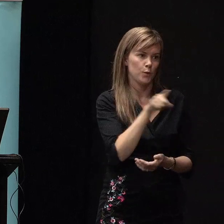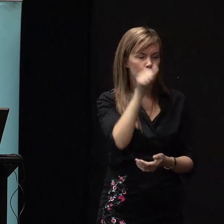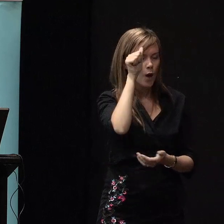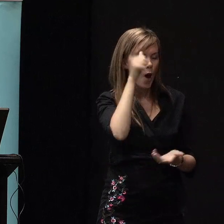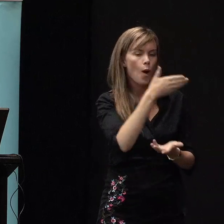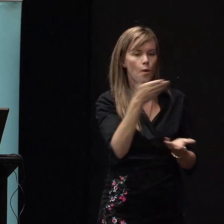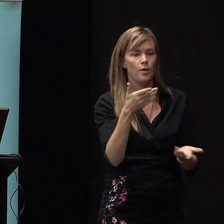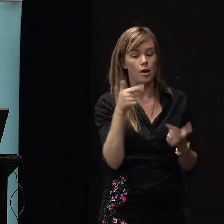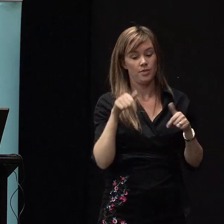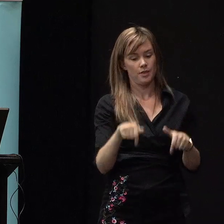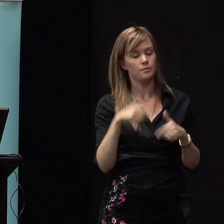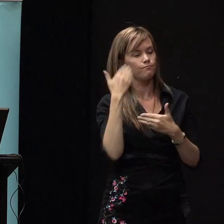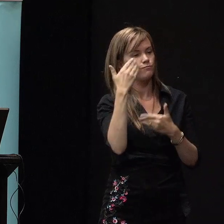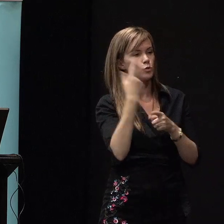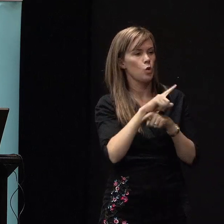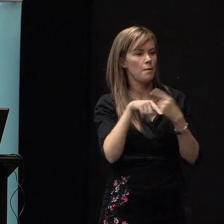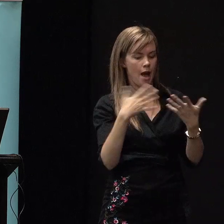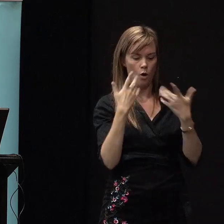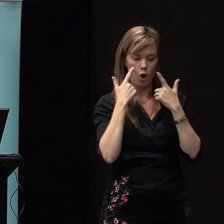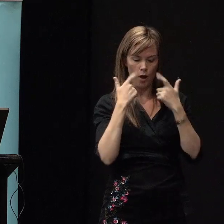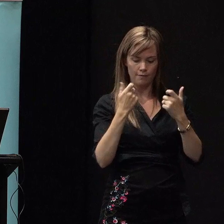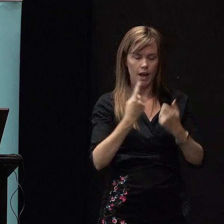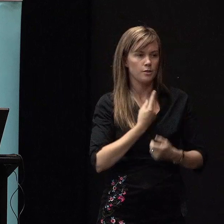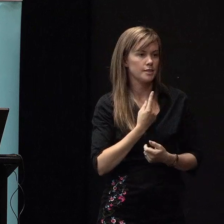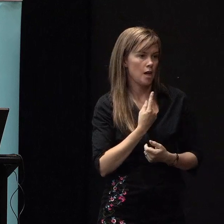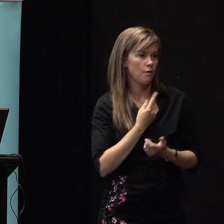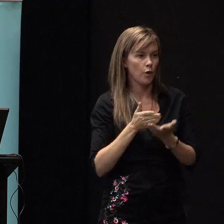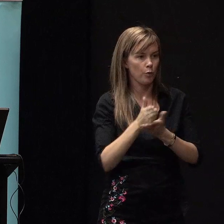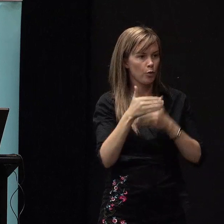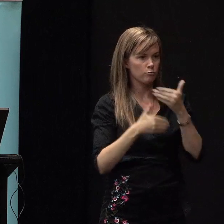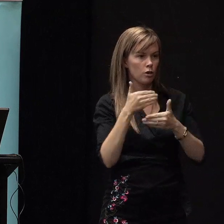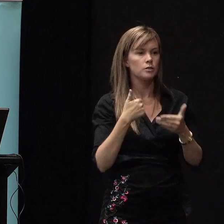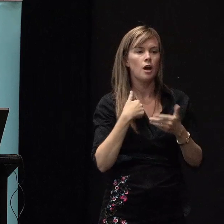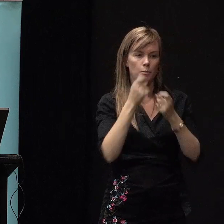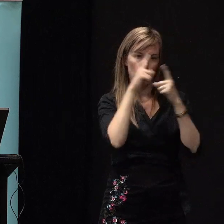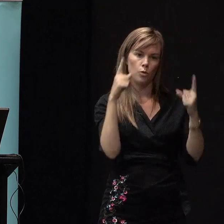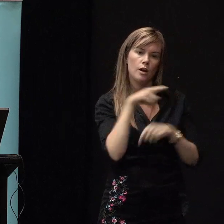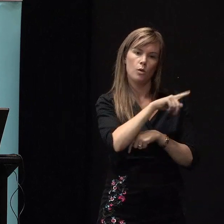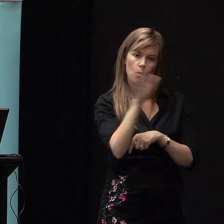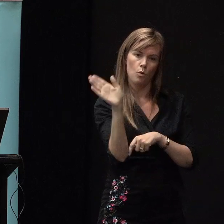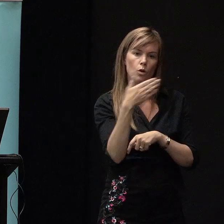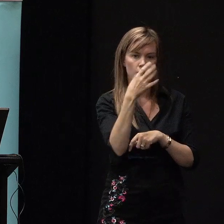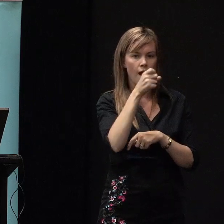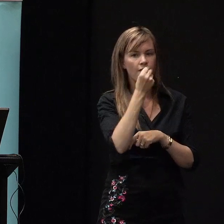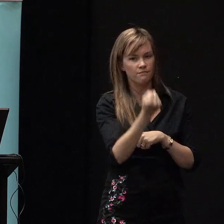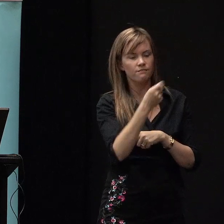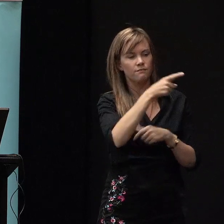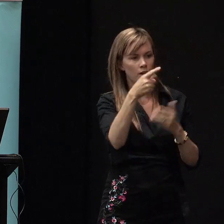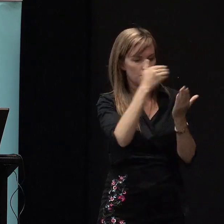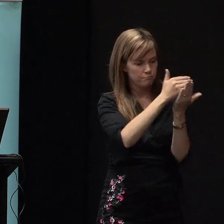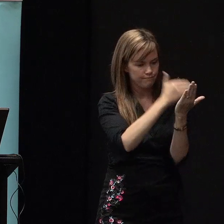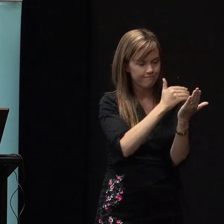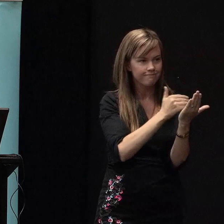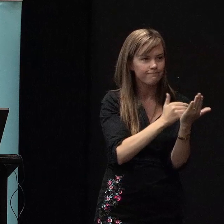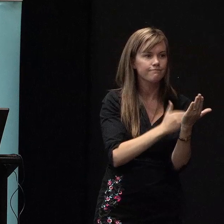ourselves during this process. So I'm aware that all of you will have a long list of things that you've probably brought with you